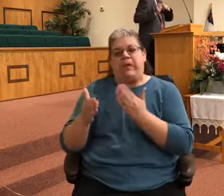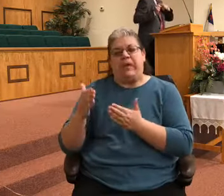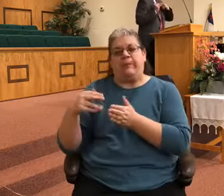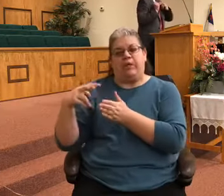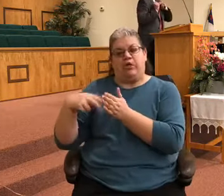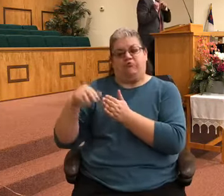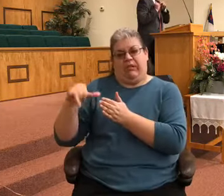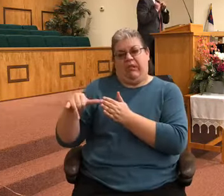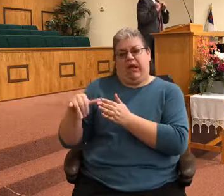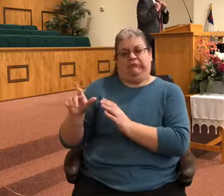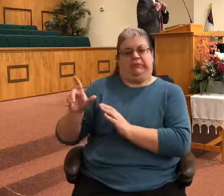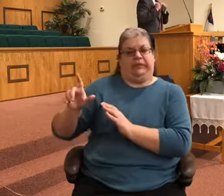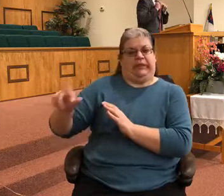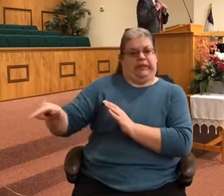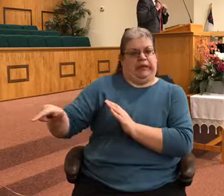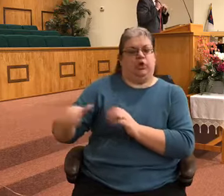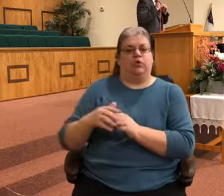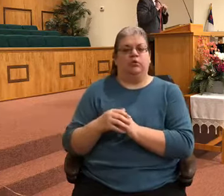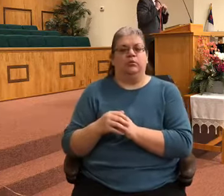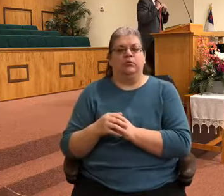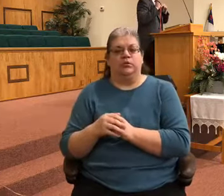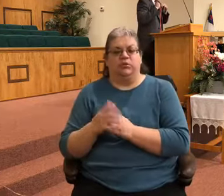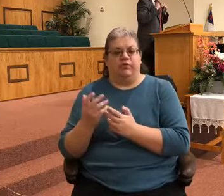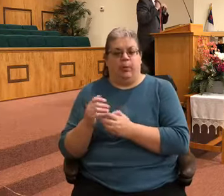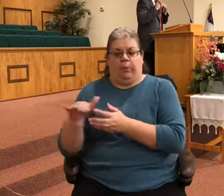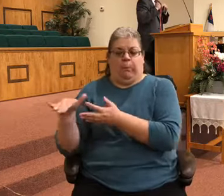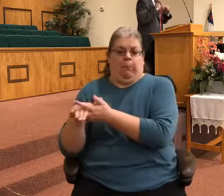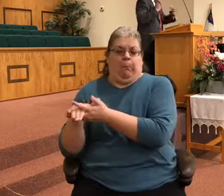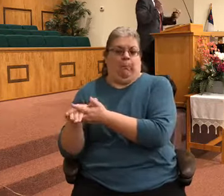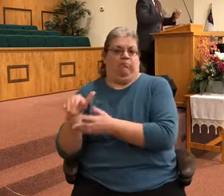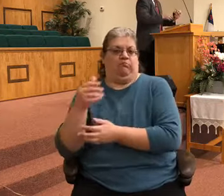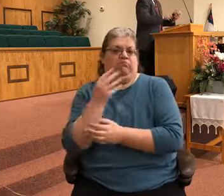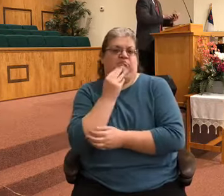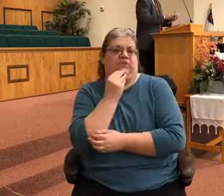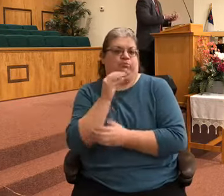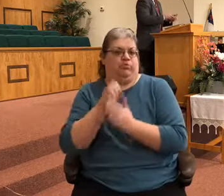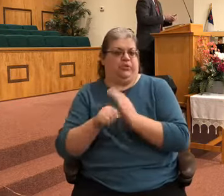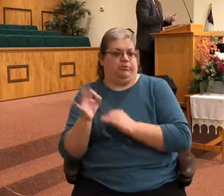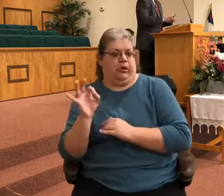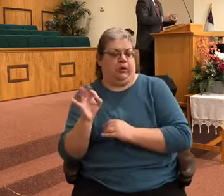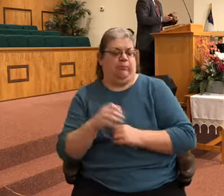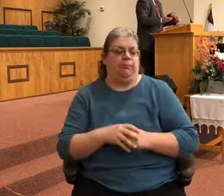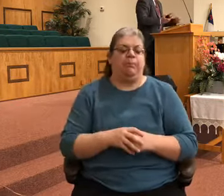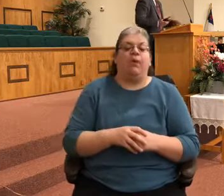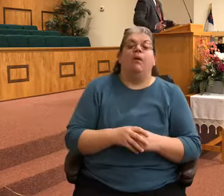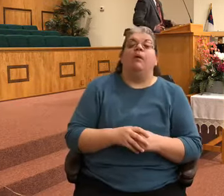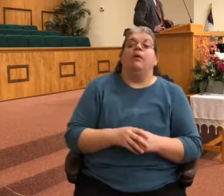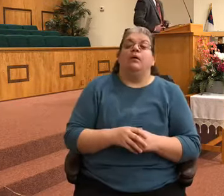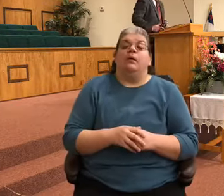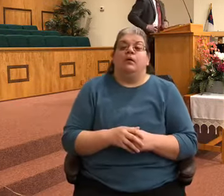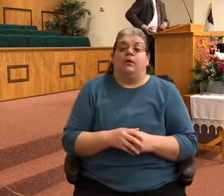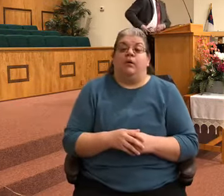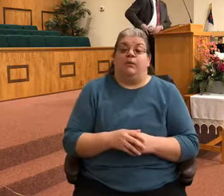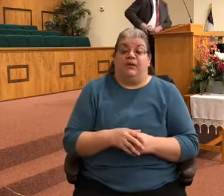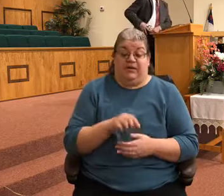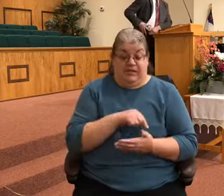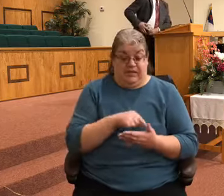Hebrews chapter 9, if want to mark that in your Bible. I've probably done more texting this week than I have in a